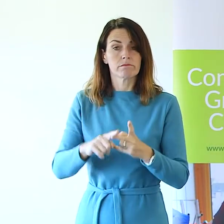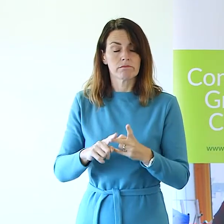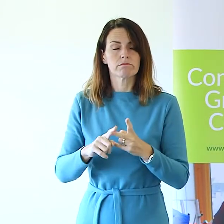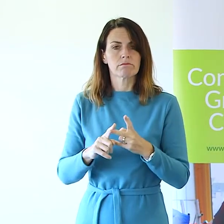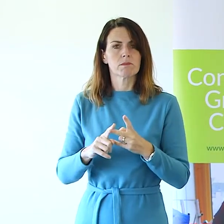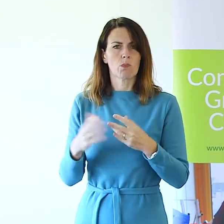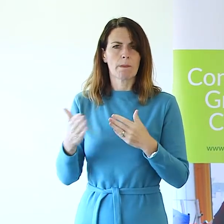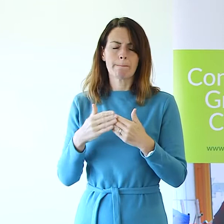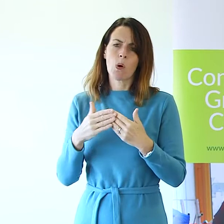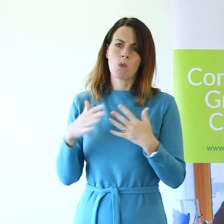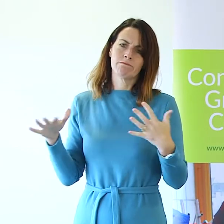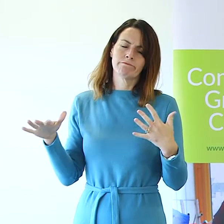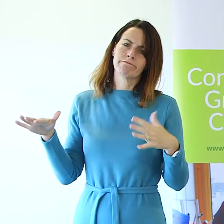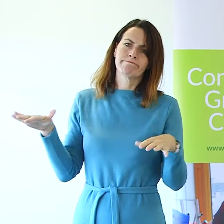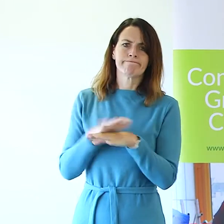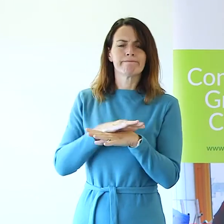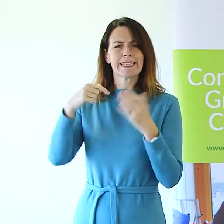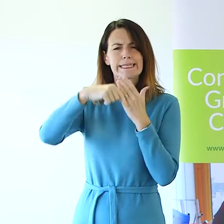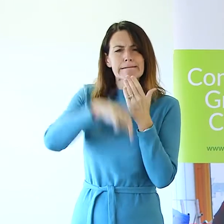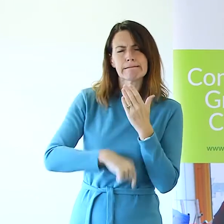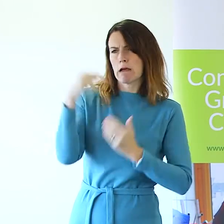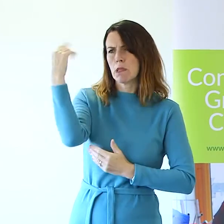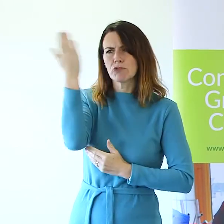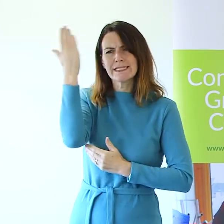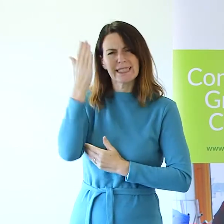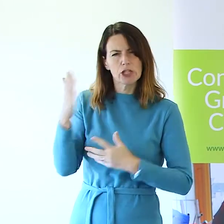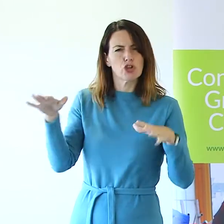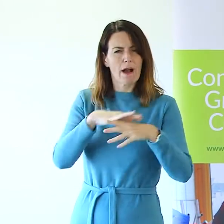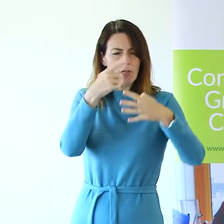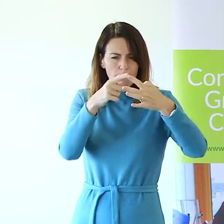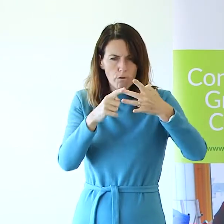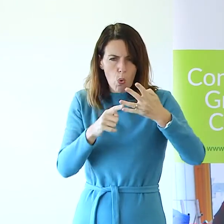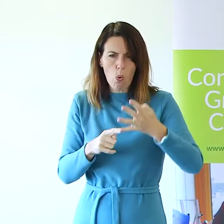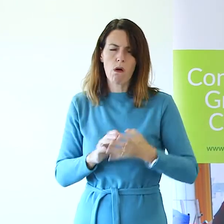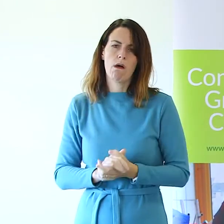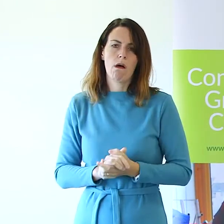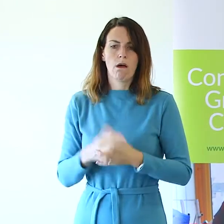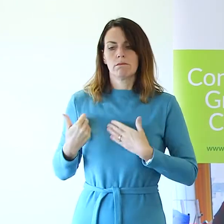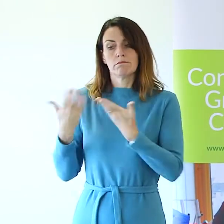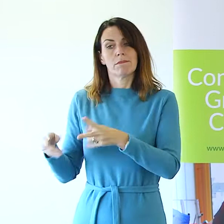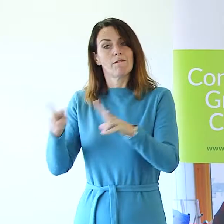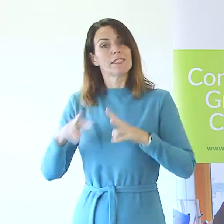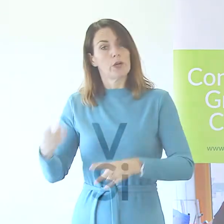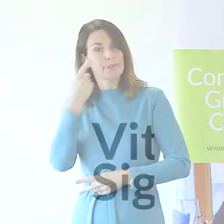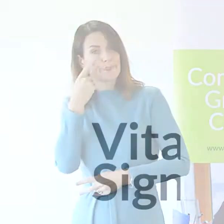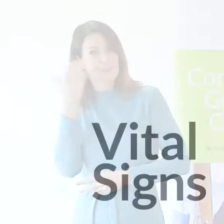presentations presentations on all the themes. So over to the video.